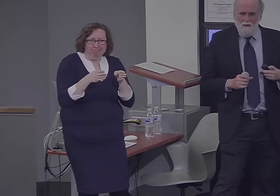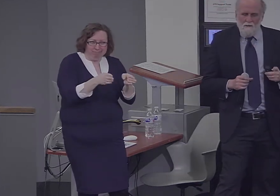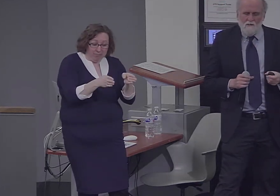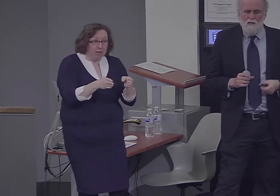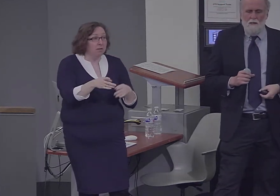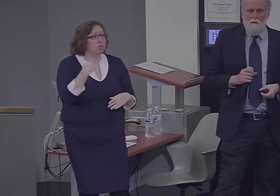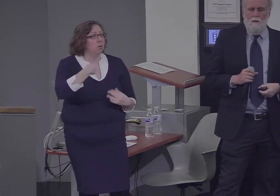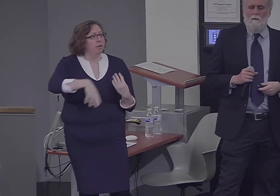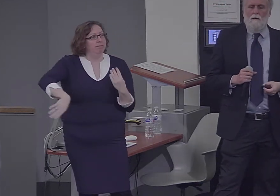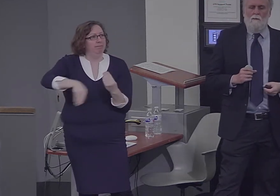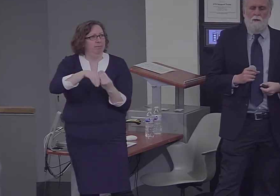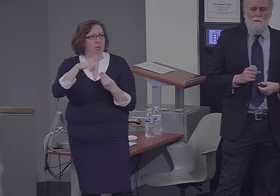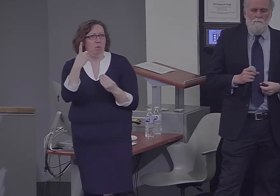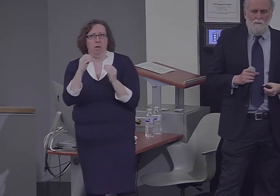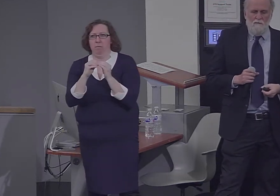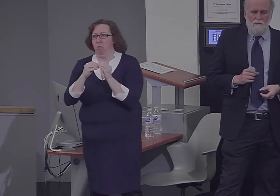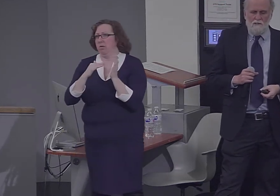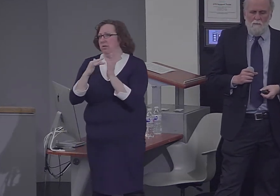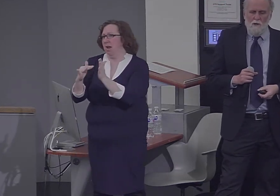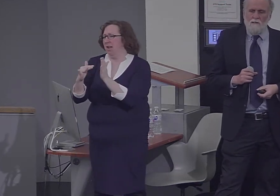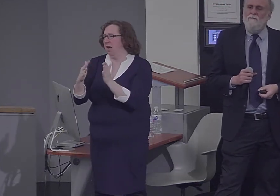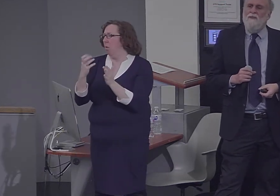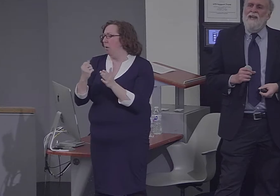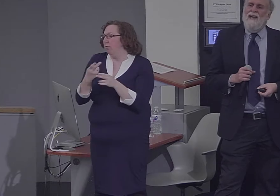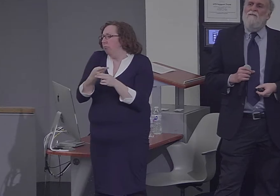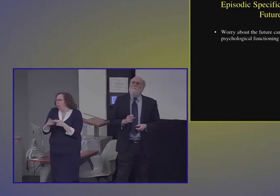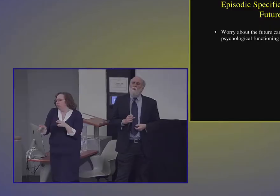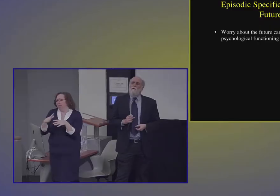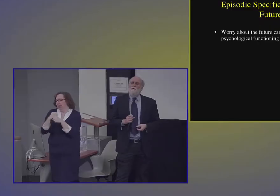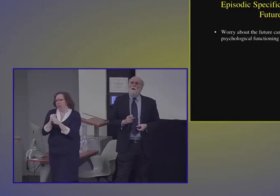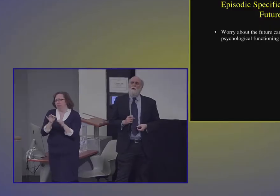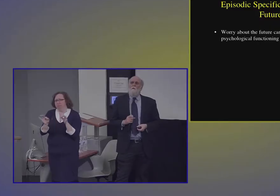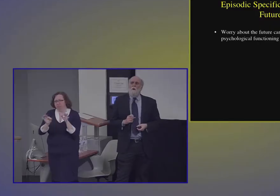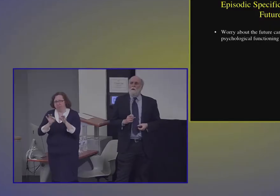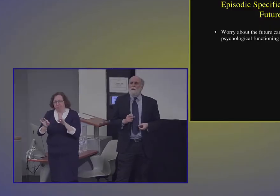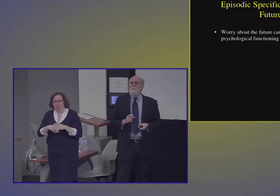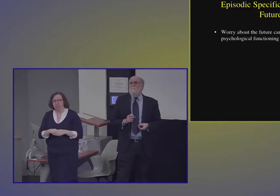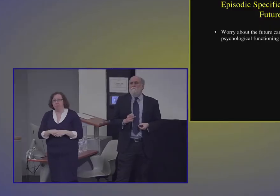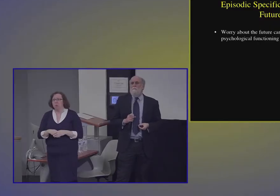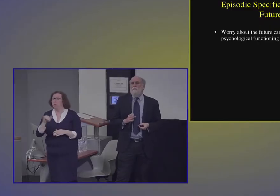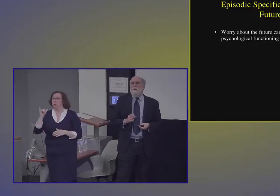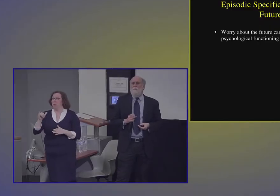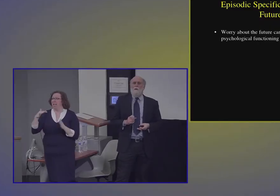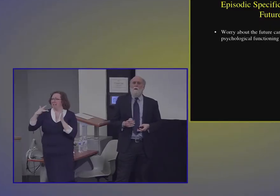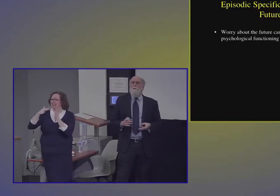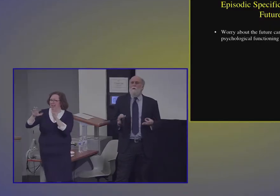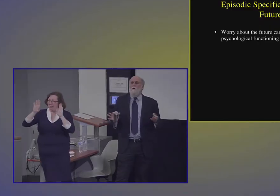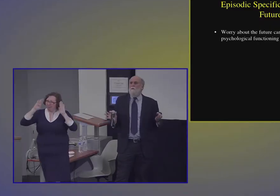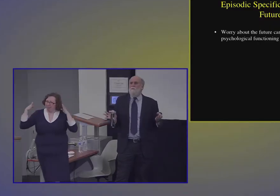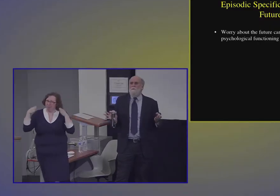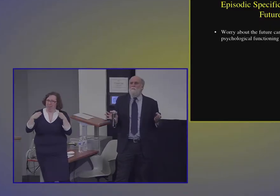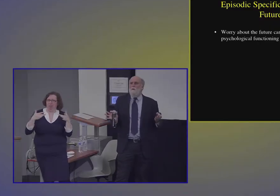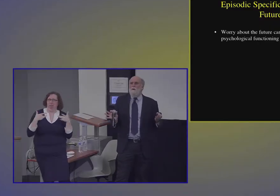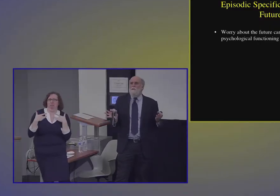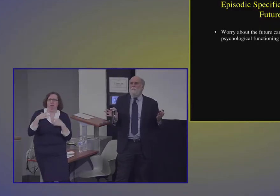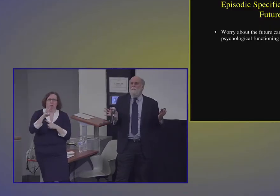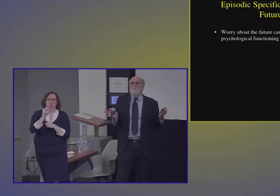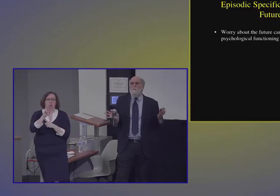other study that I want to briefly summarize and it focused on worry. We all worry about upcoming future